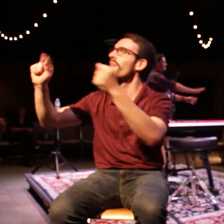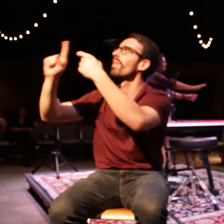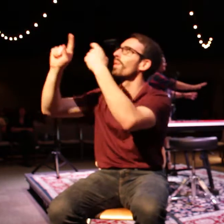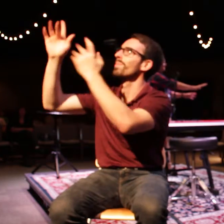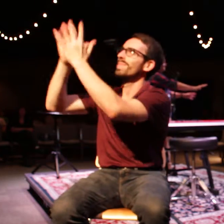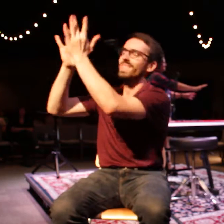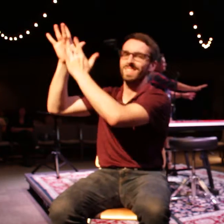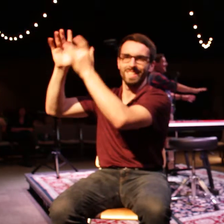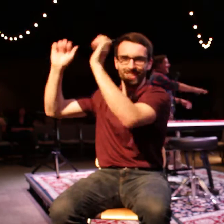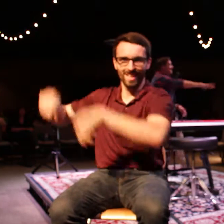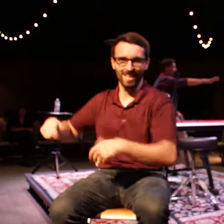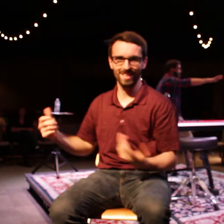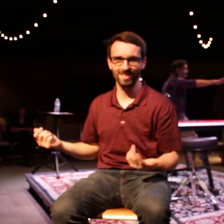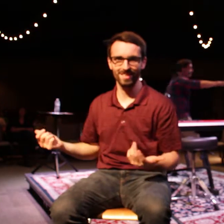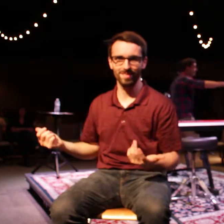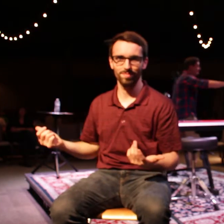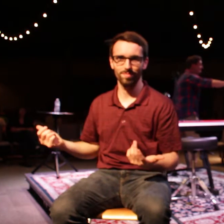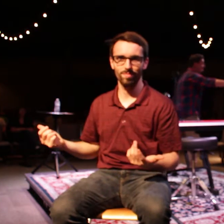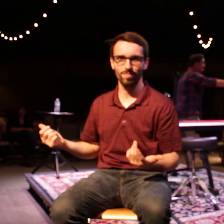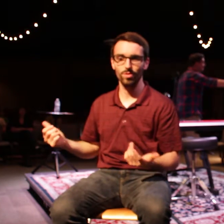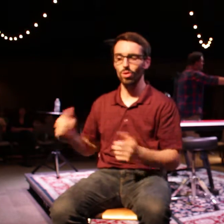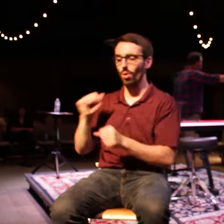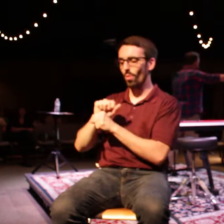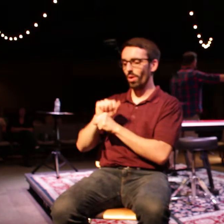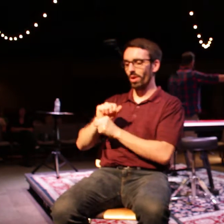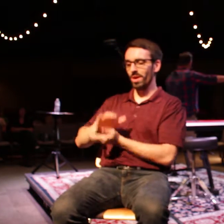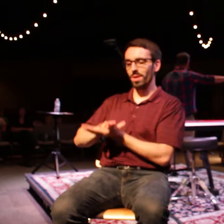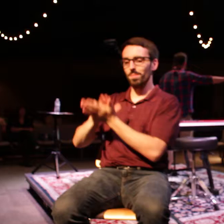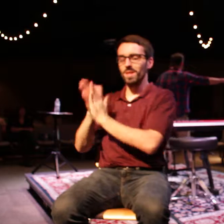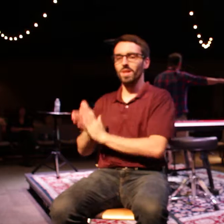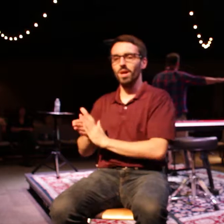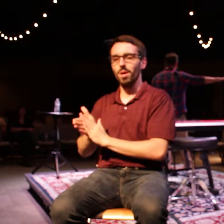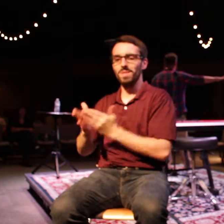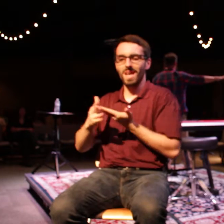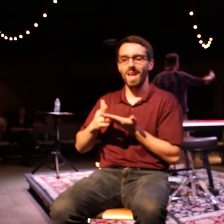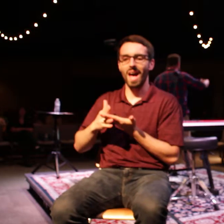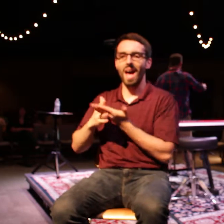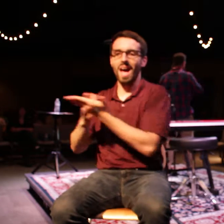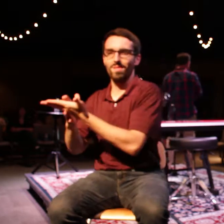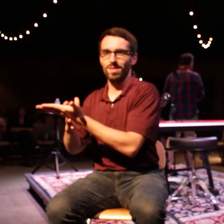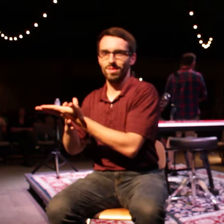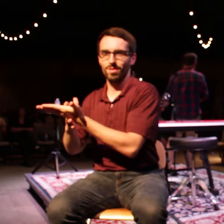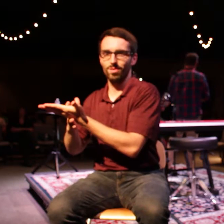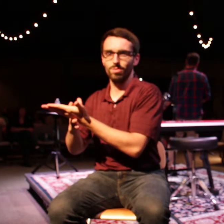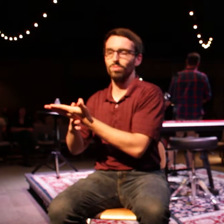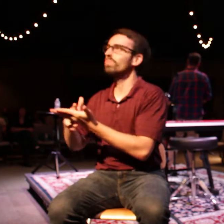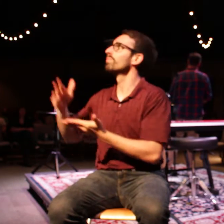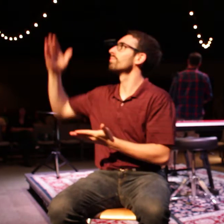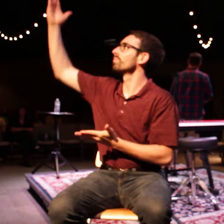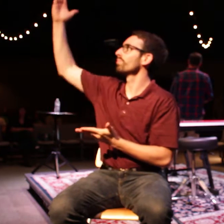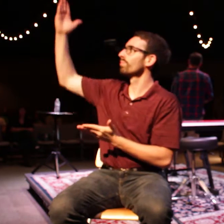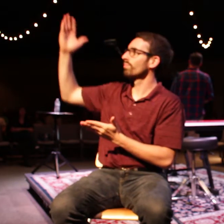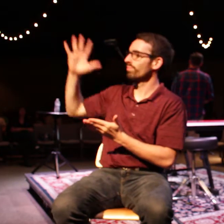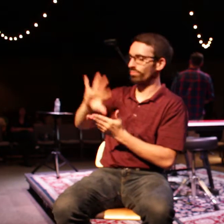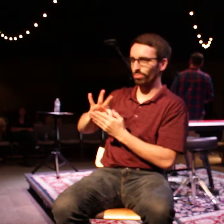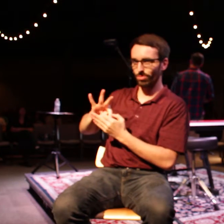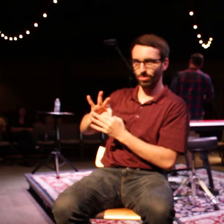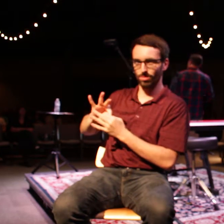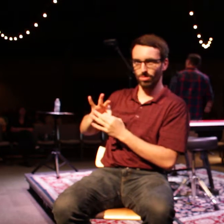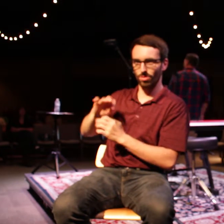the avenue, the door. I'm a tent maker second. I'm a builder of the